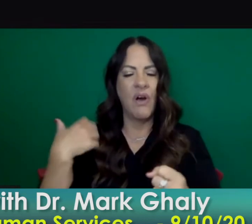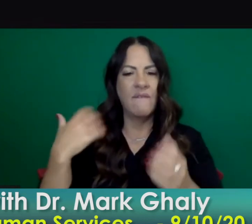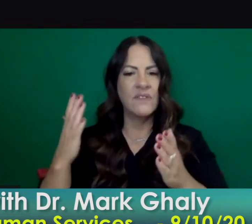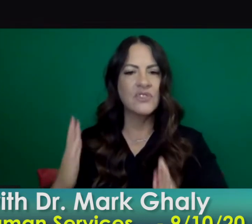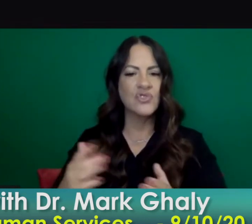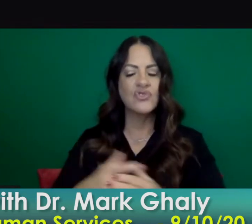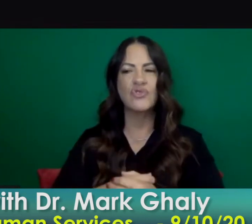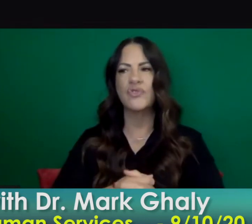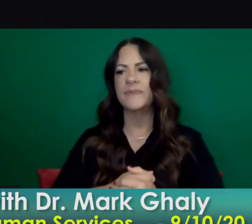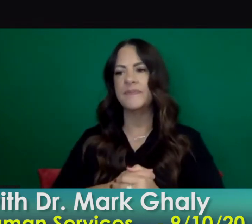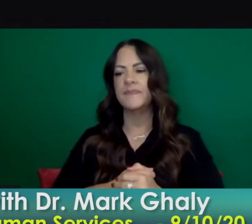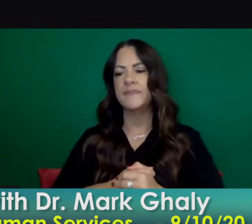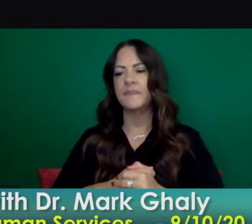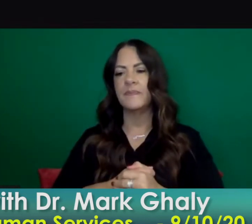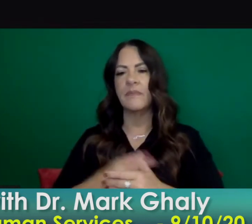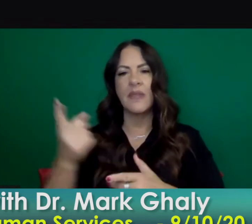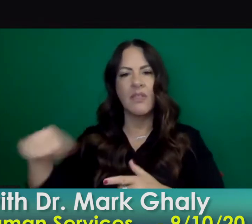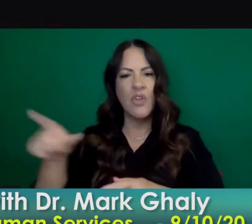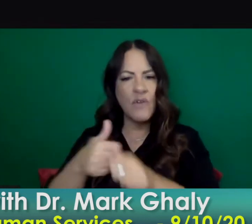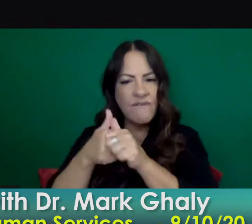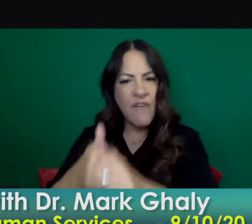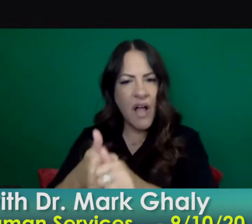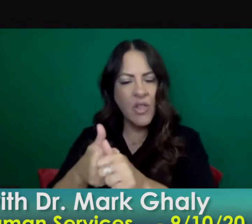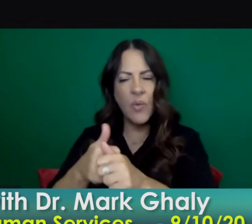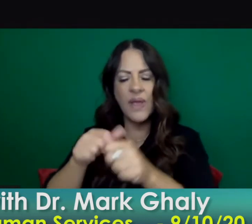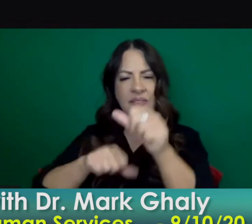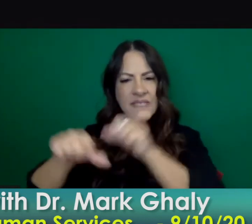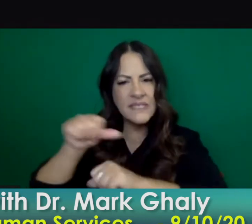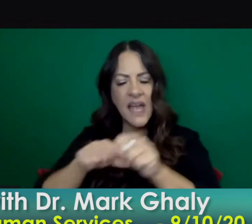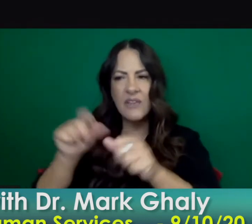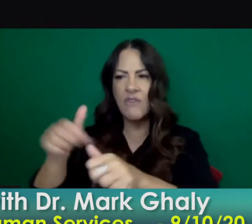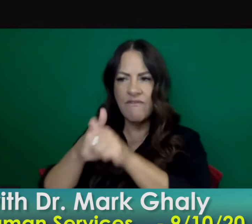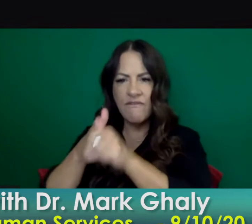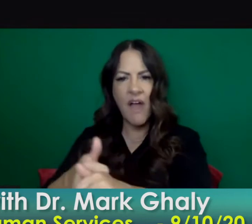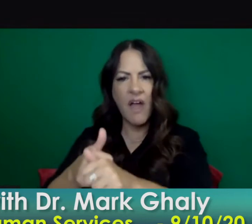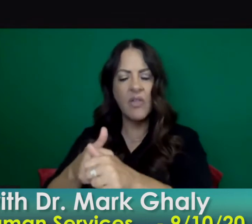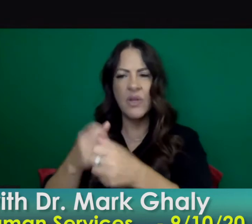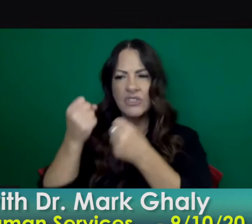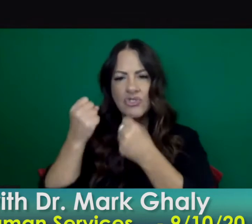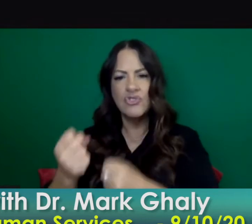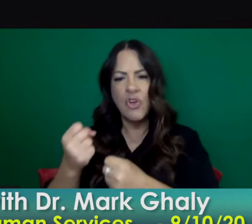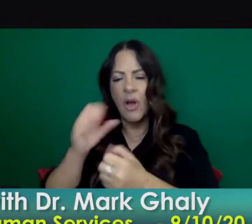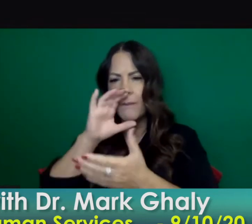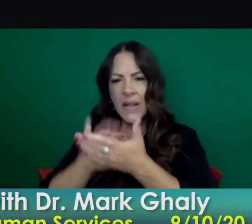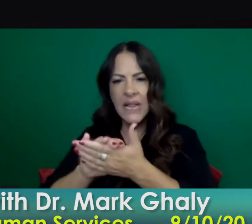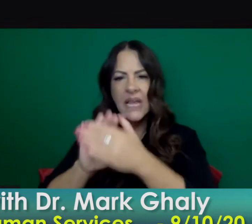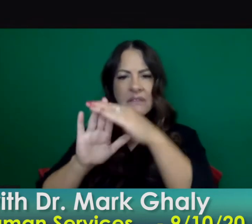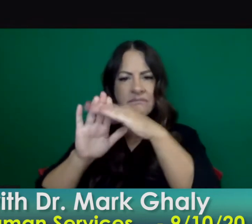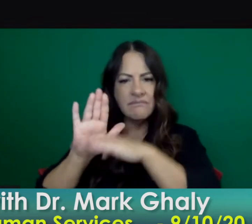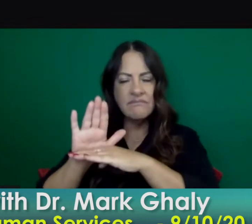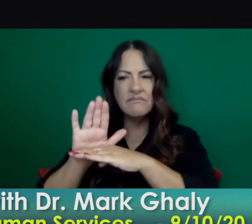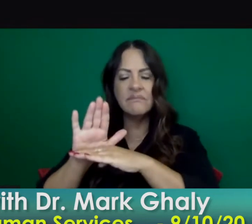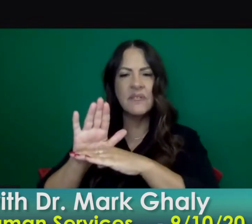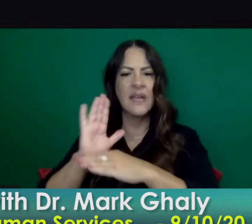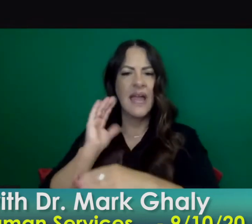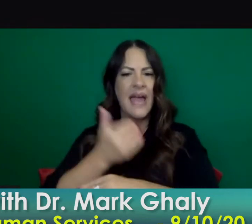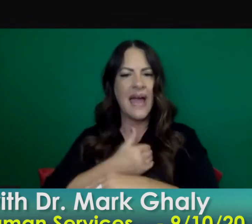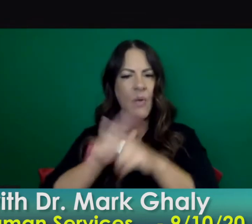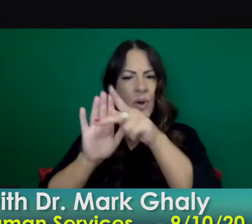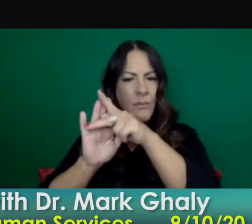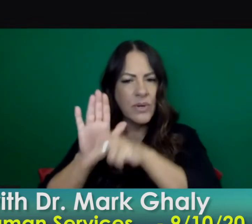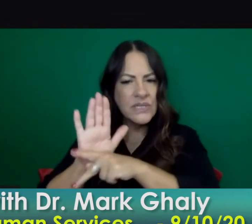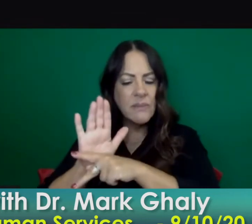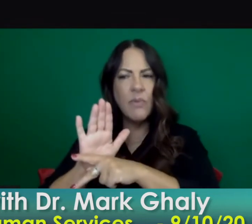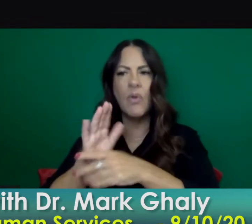uh really following the science and sticking to what we believe are strong public health principles and public health